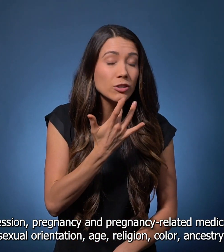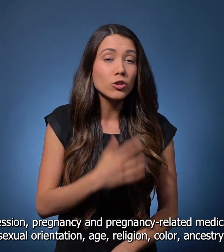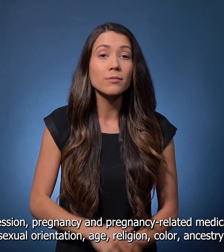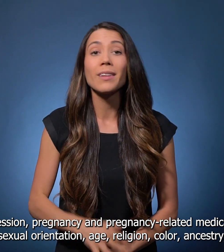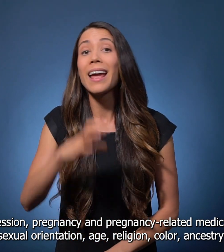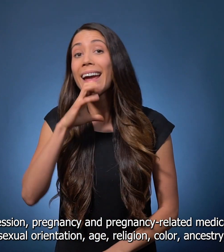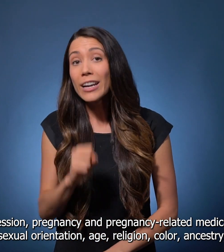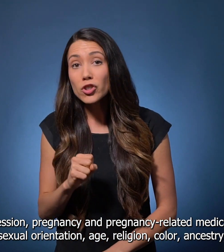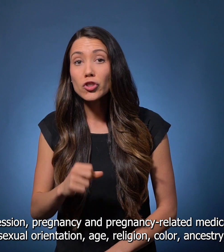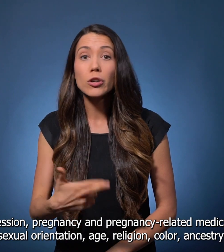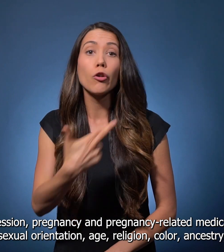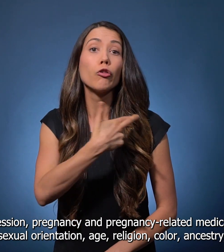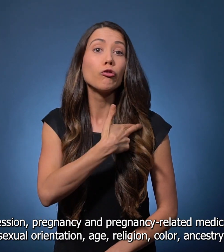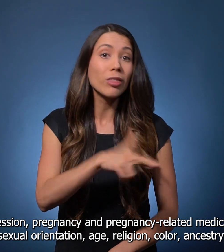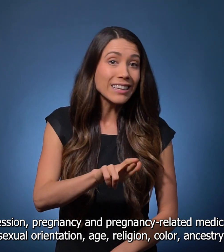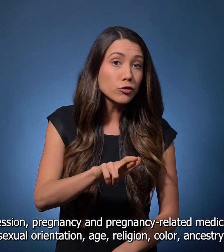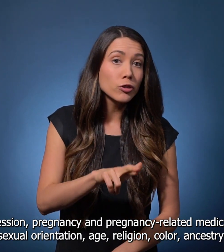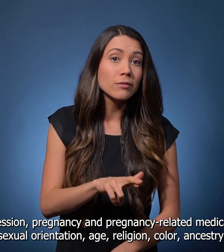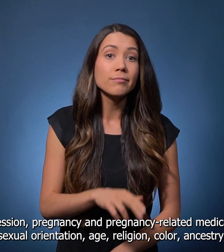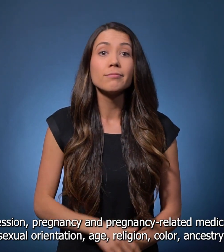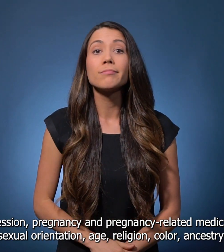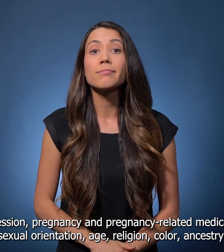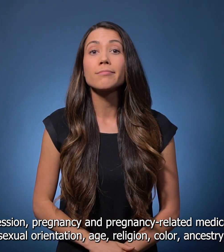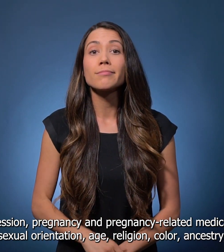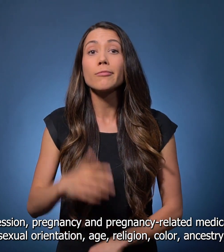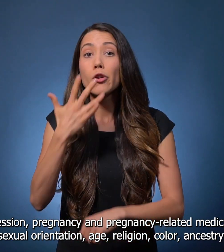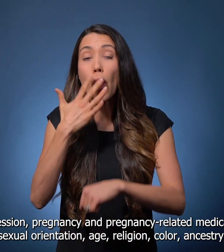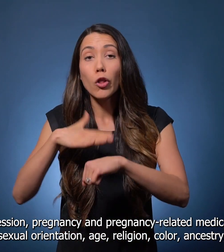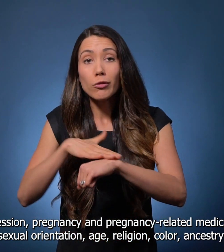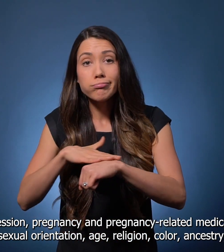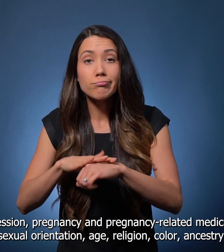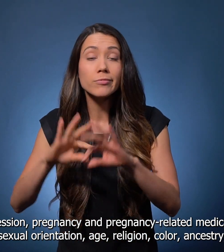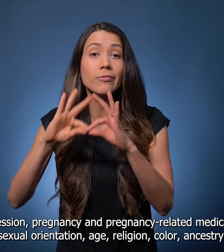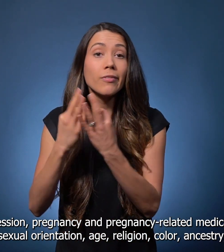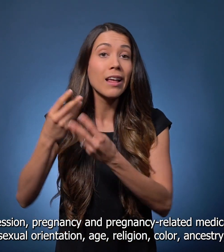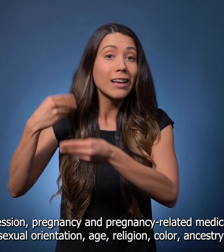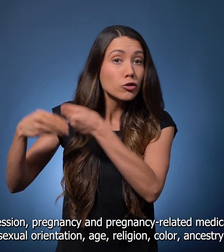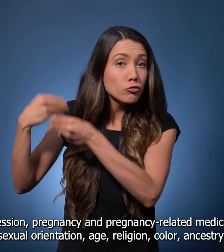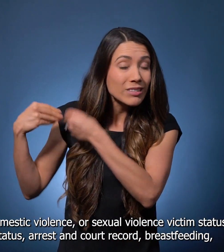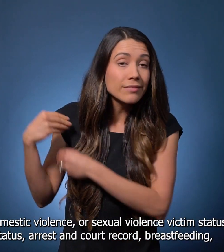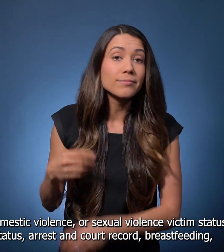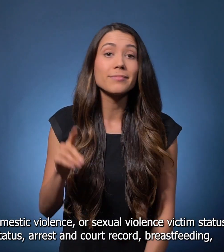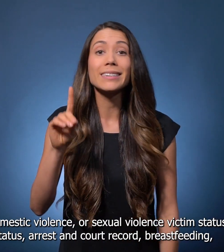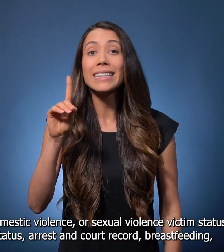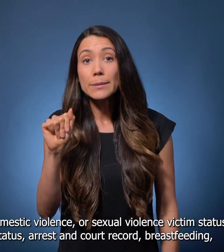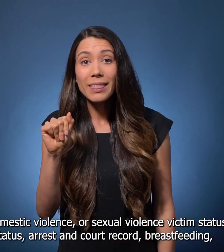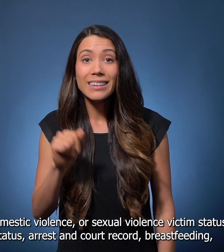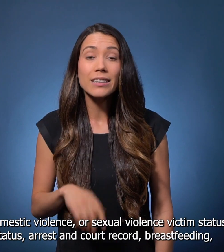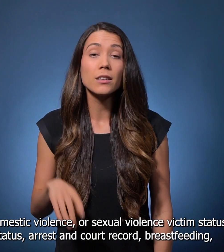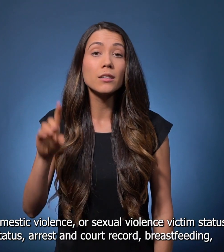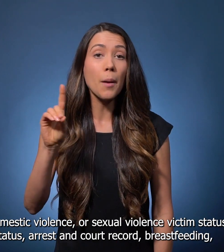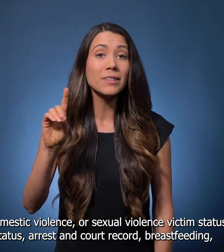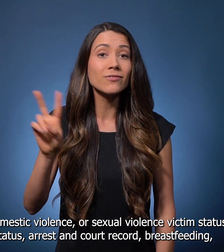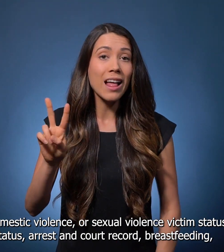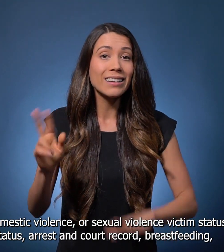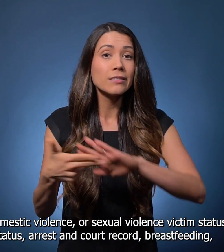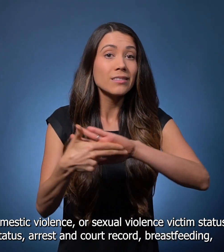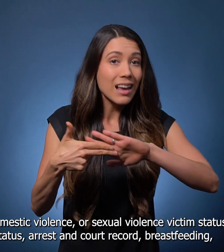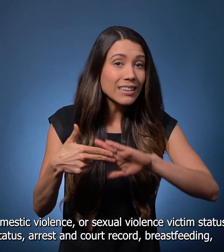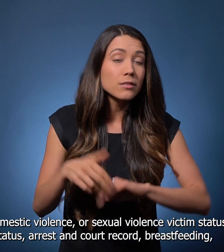religion, color, ancestry, disability, domestic